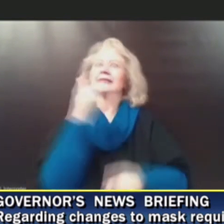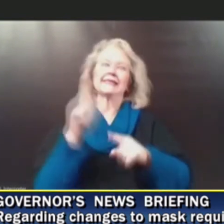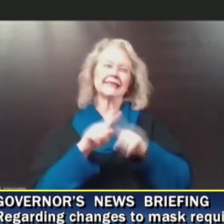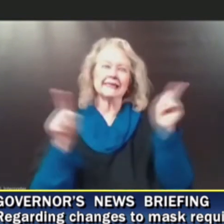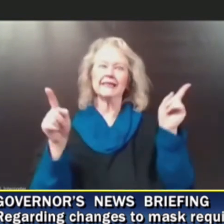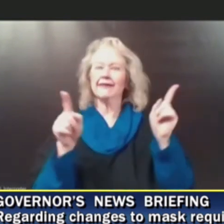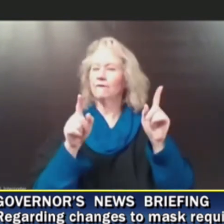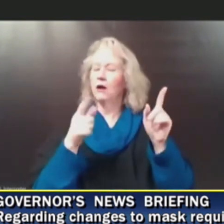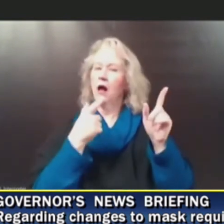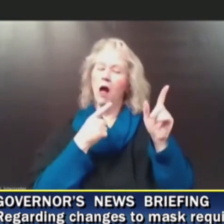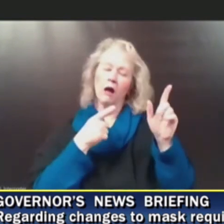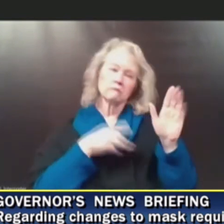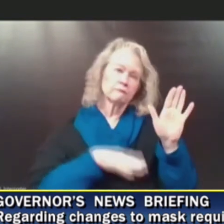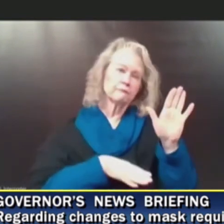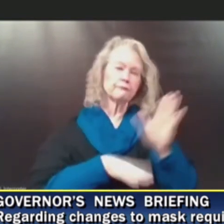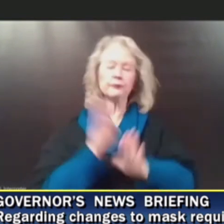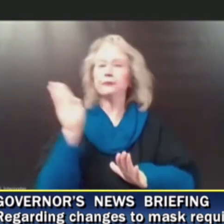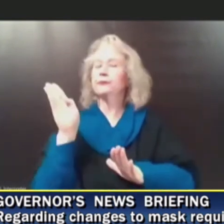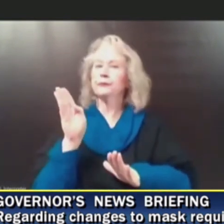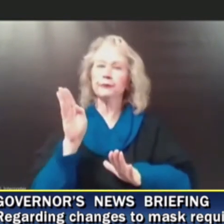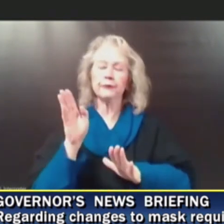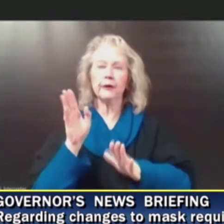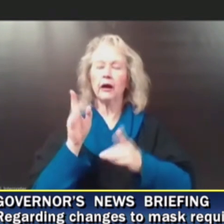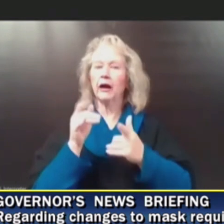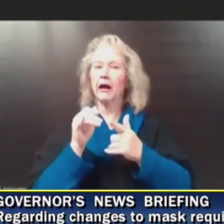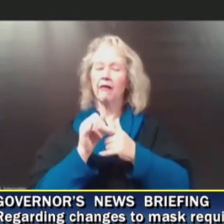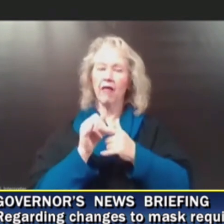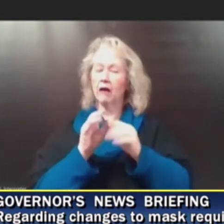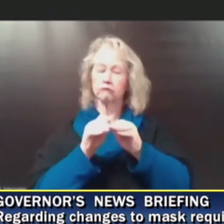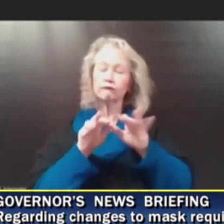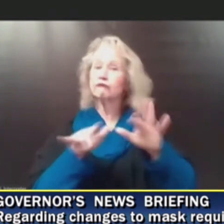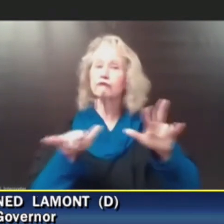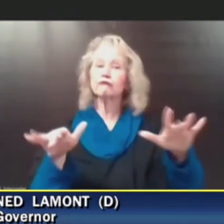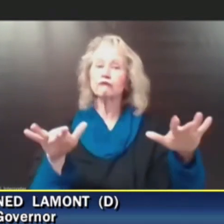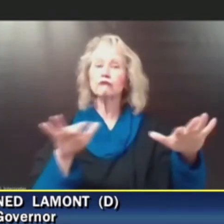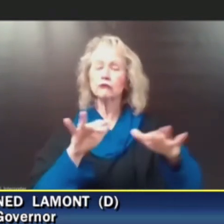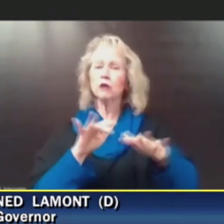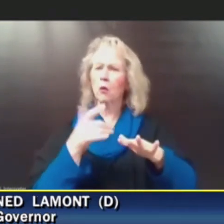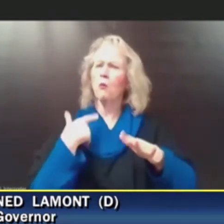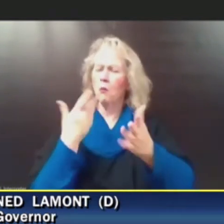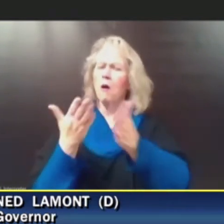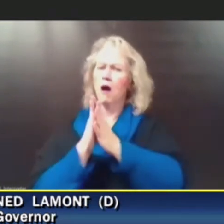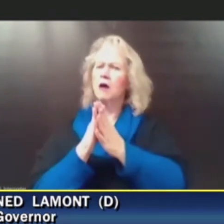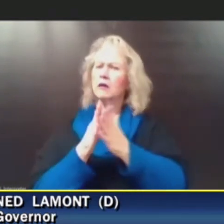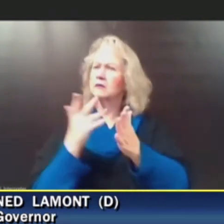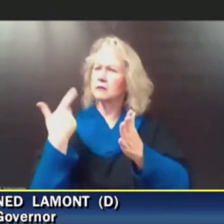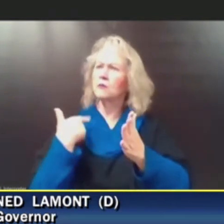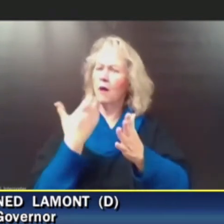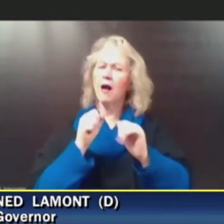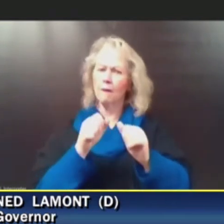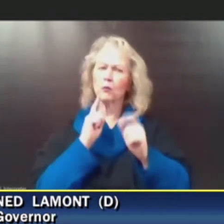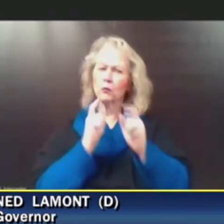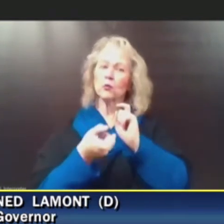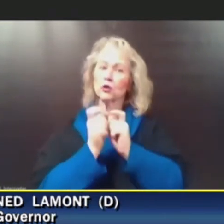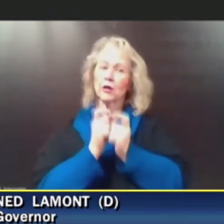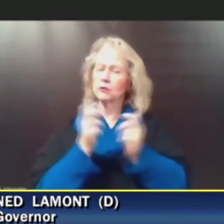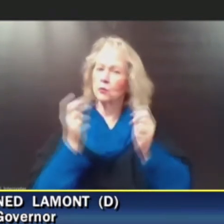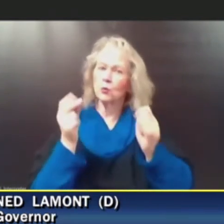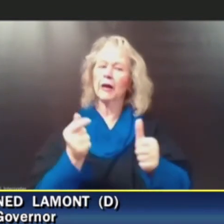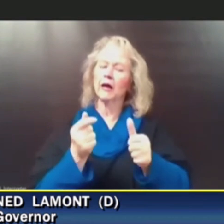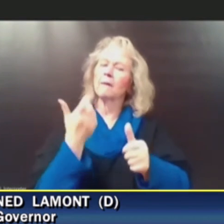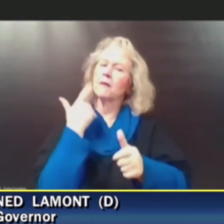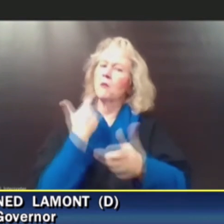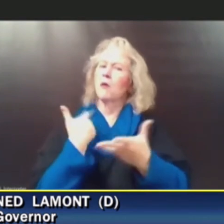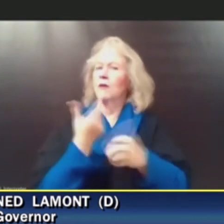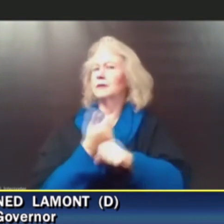fast as its sister Omicron did, we would reserve the right to make a change in order to keep you safe. And